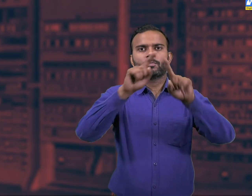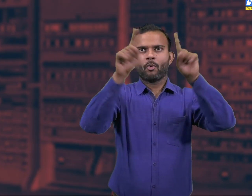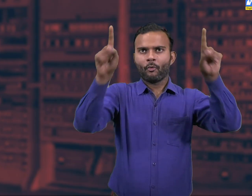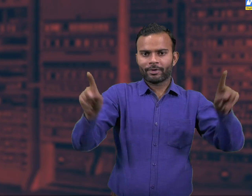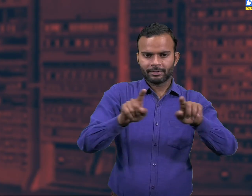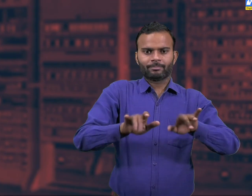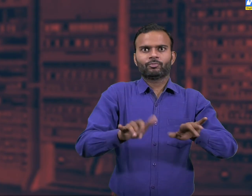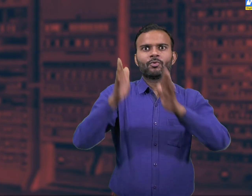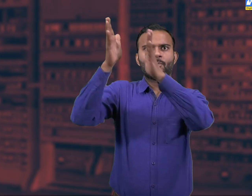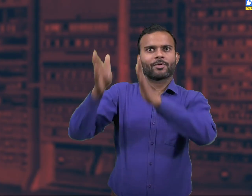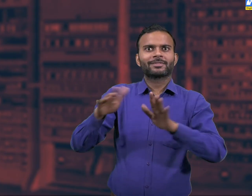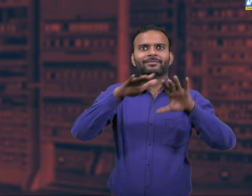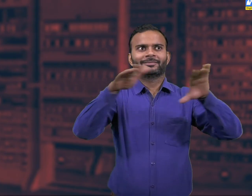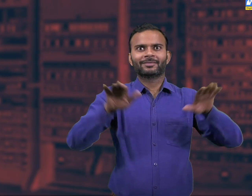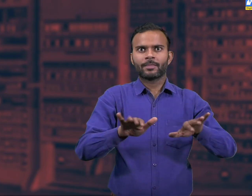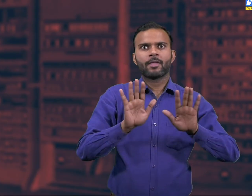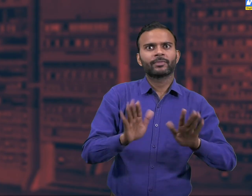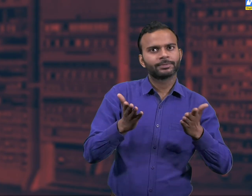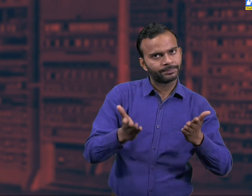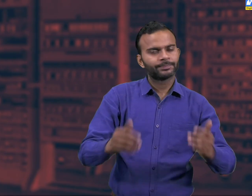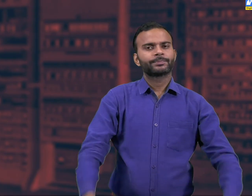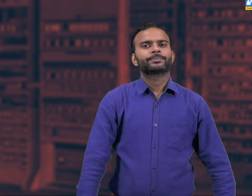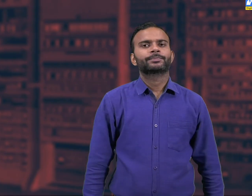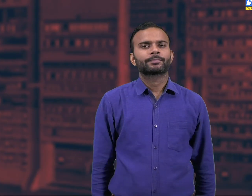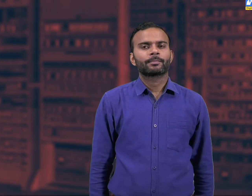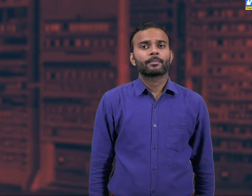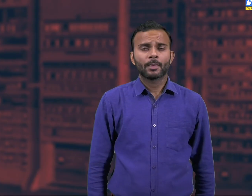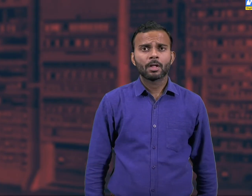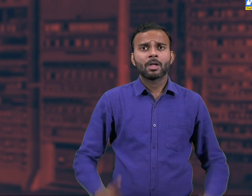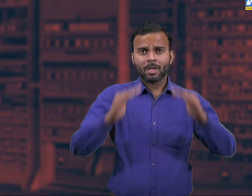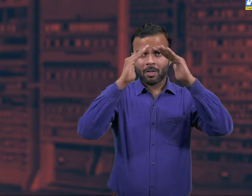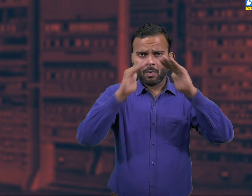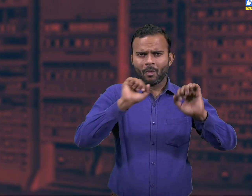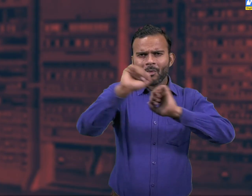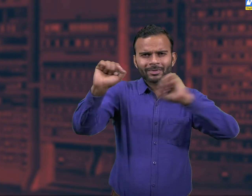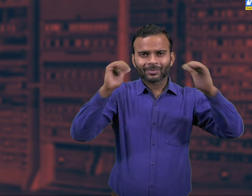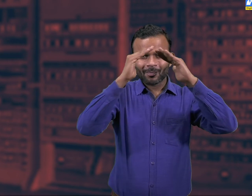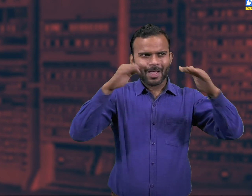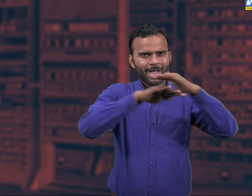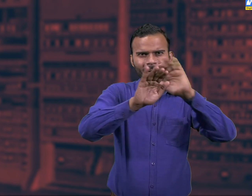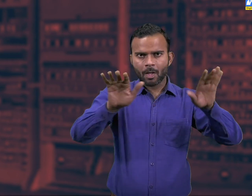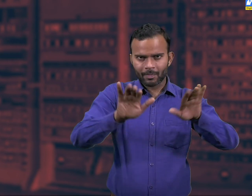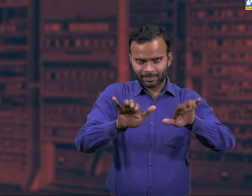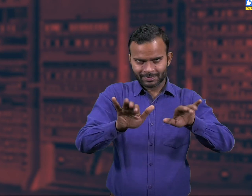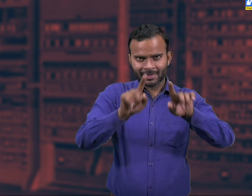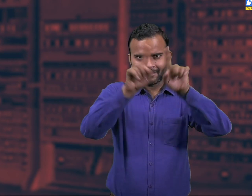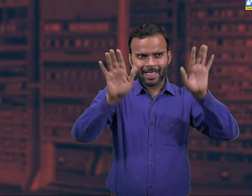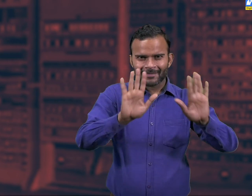In 1981, the computer was introduced which can be used at home named